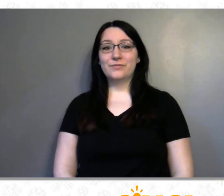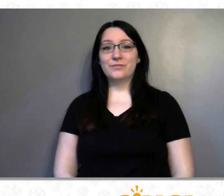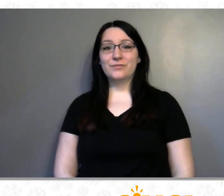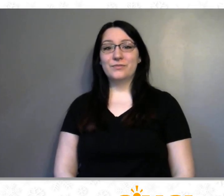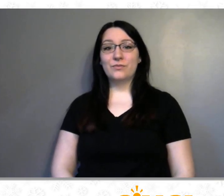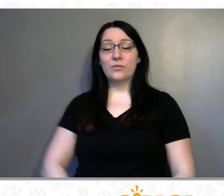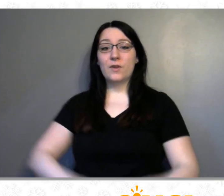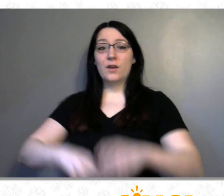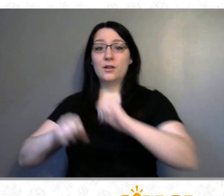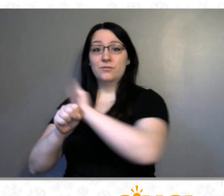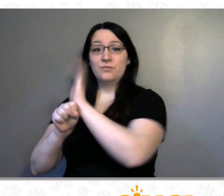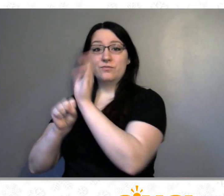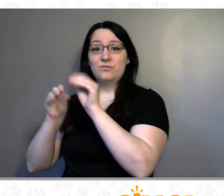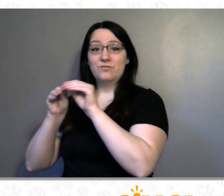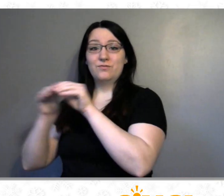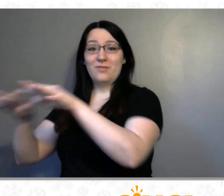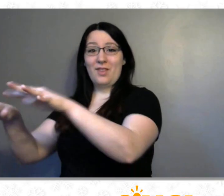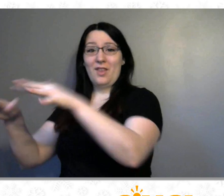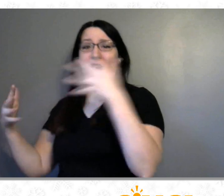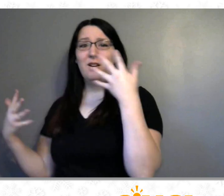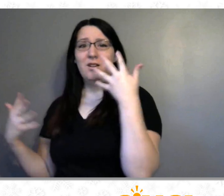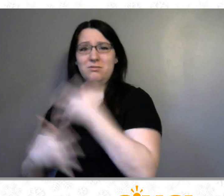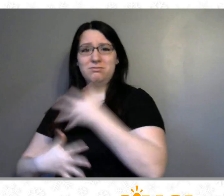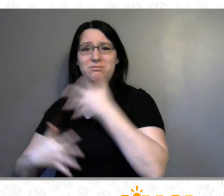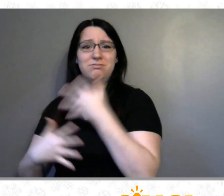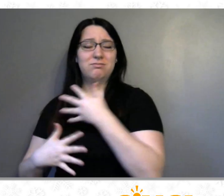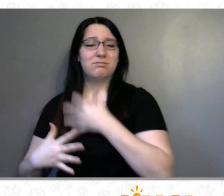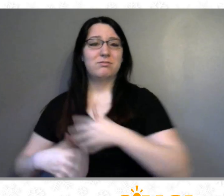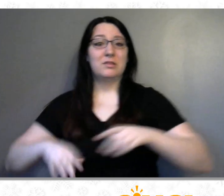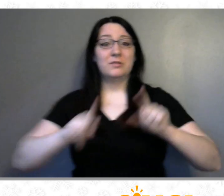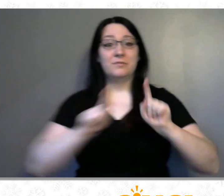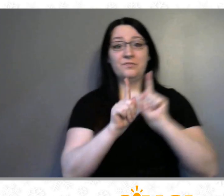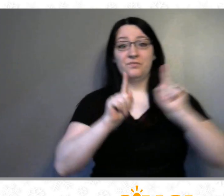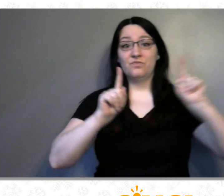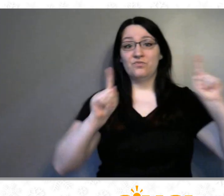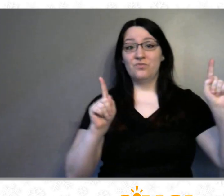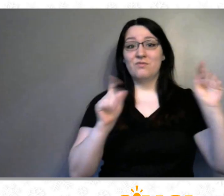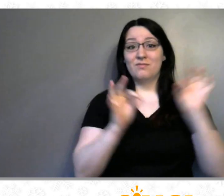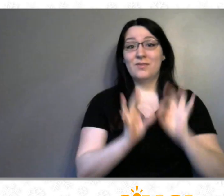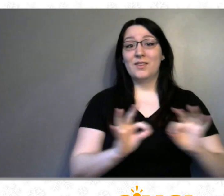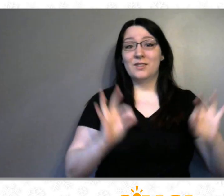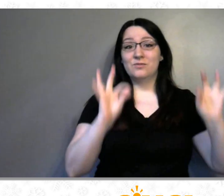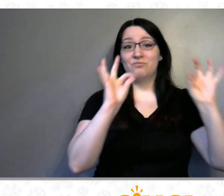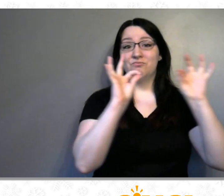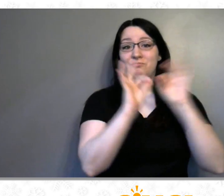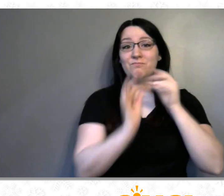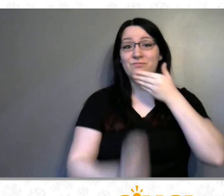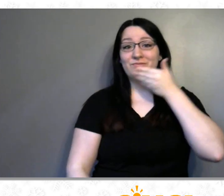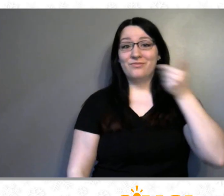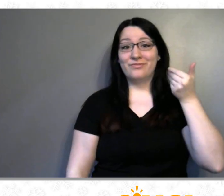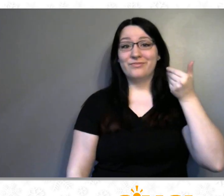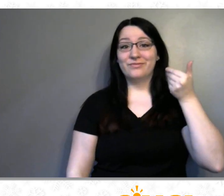While conditions outside are frightful, Social distance seems delightful.